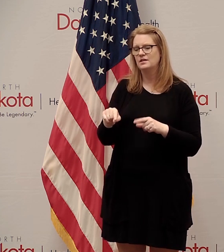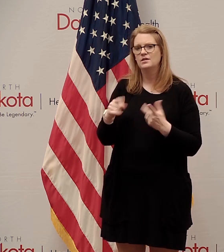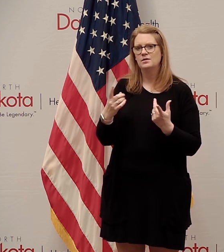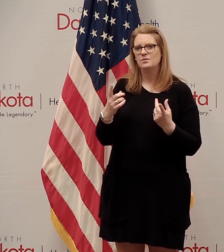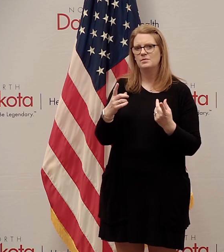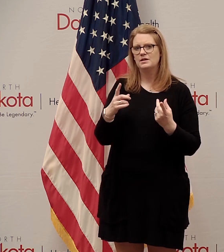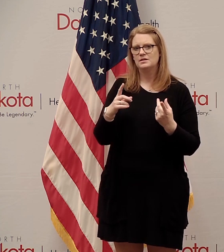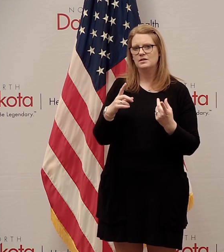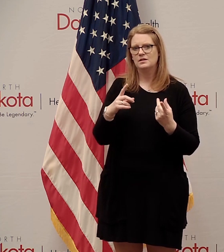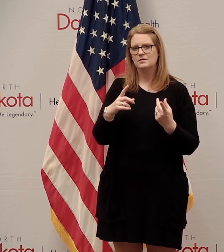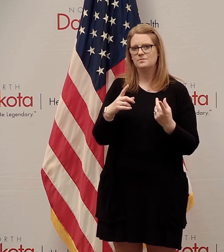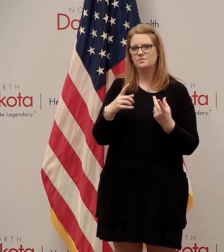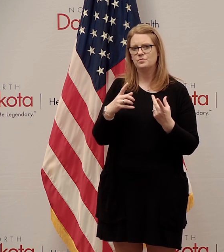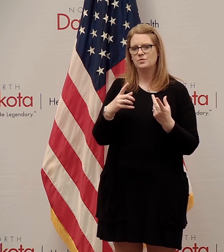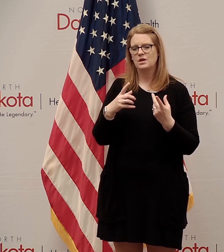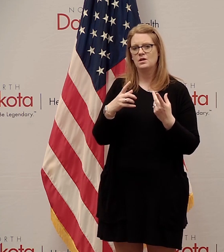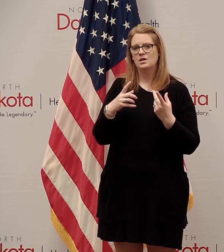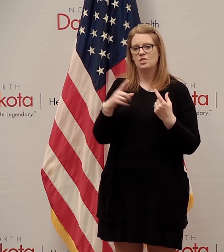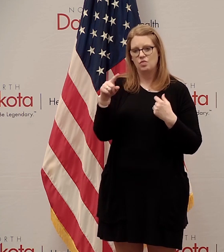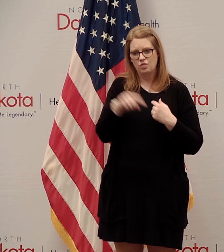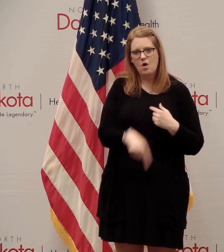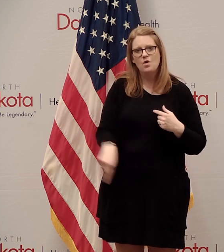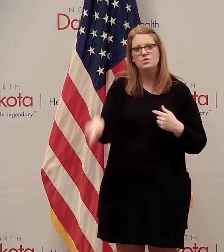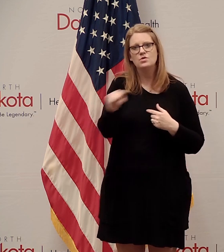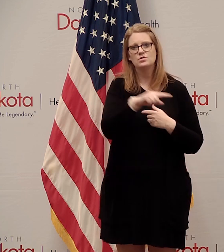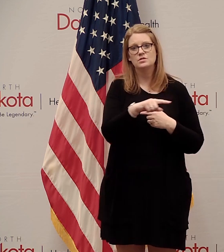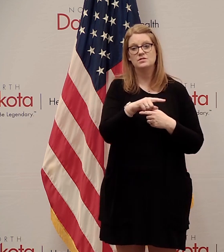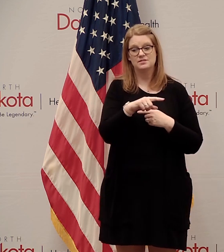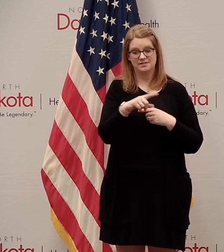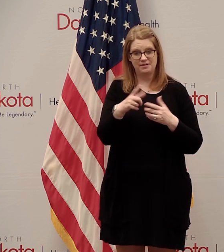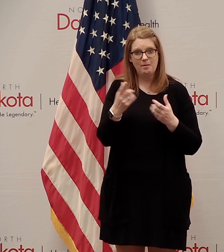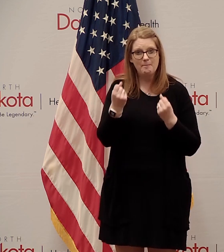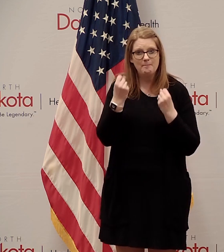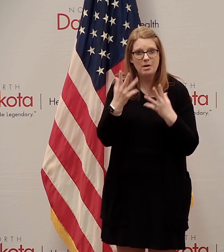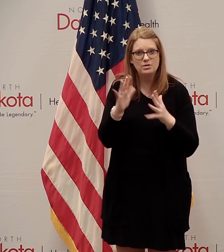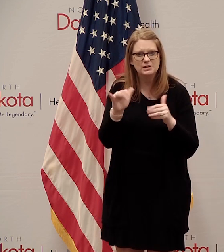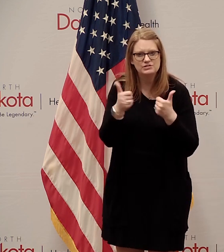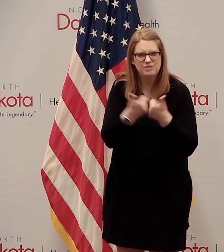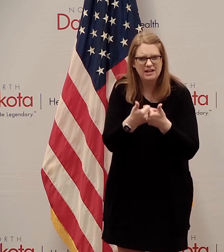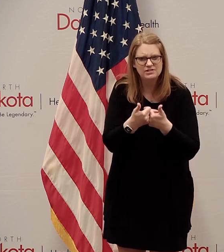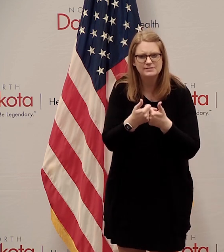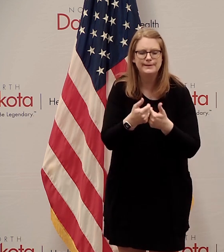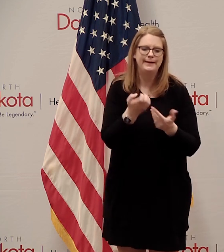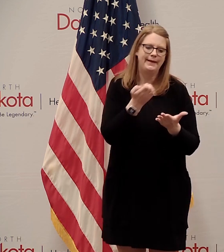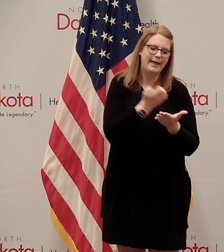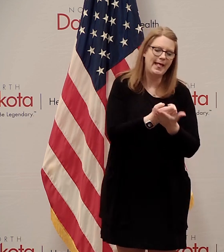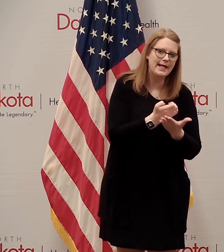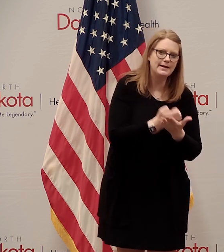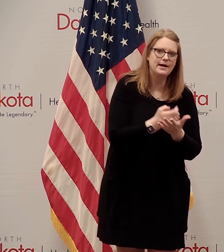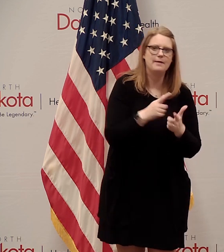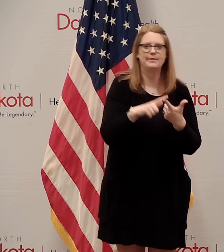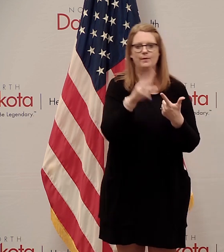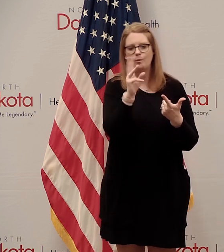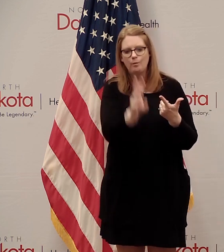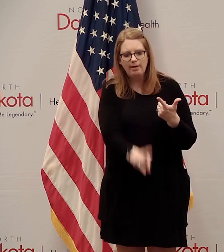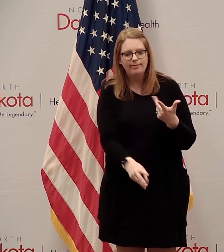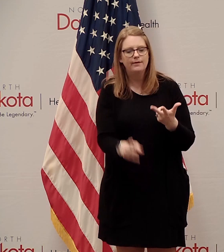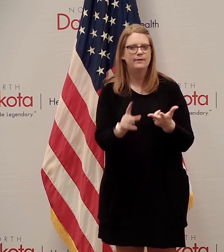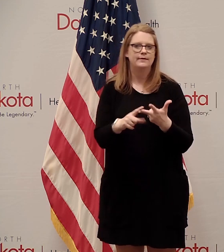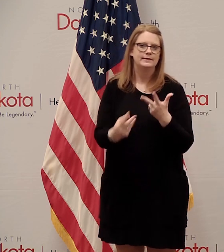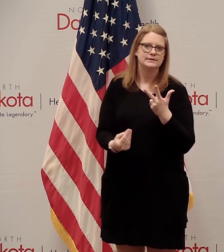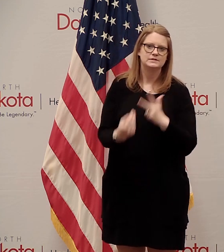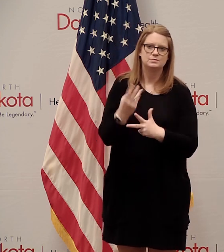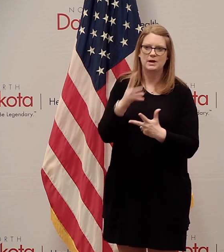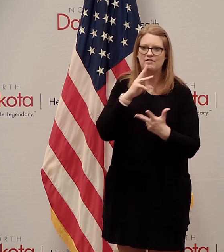we know we want those that are dealing with multiple challenges, whether it's economic or whether it's weather or whether it's spring